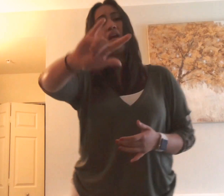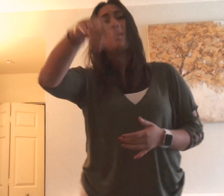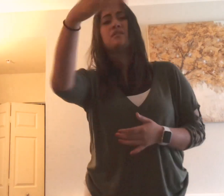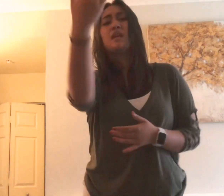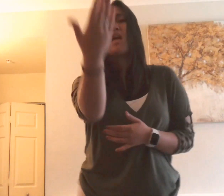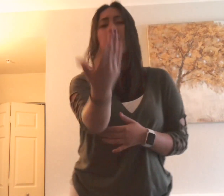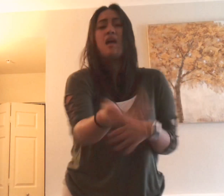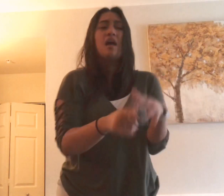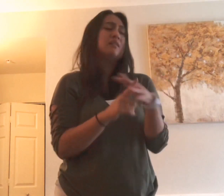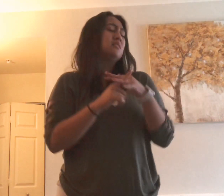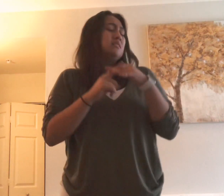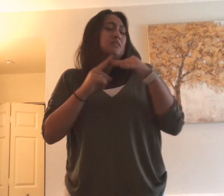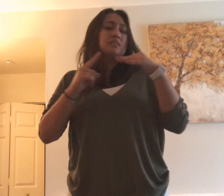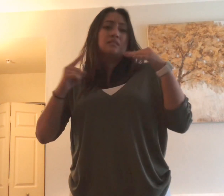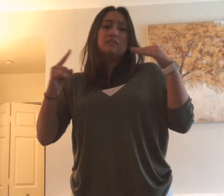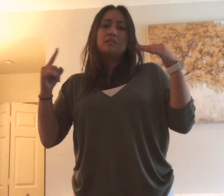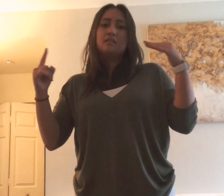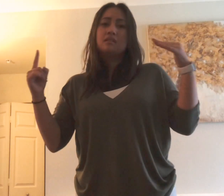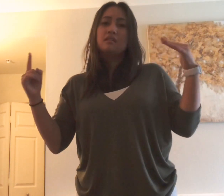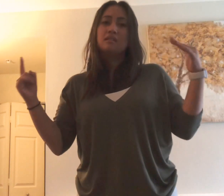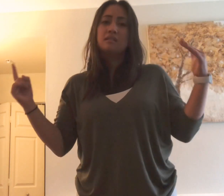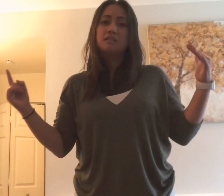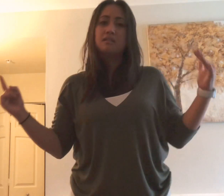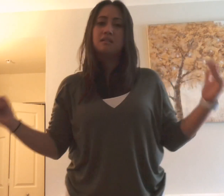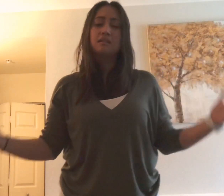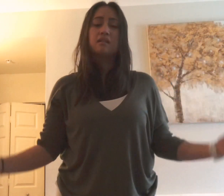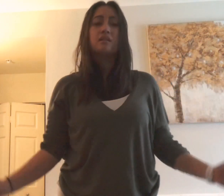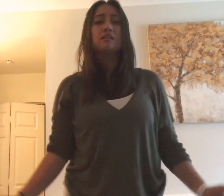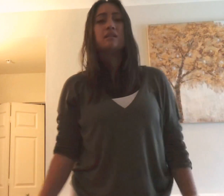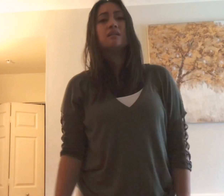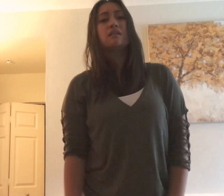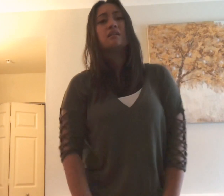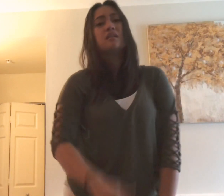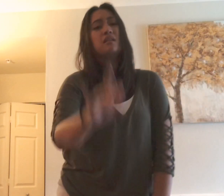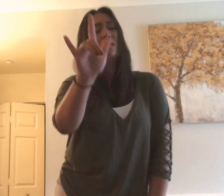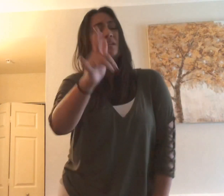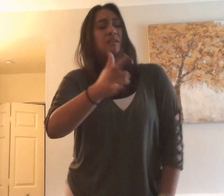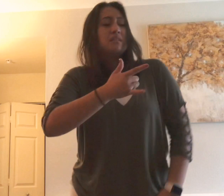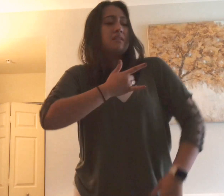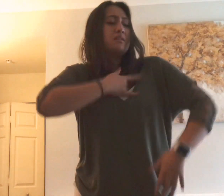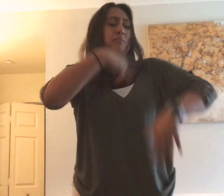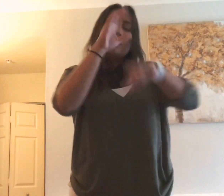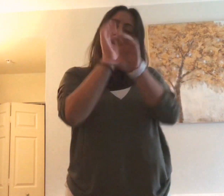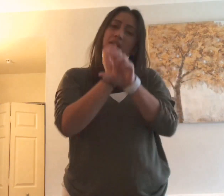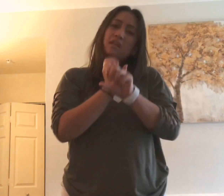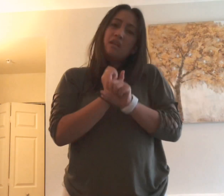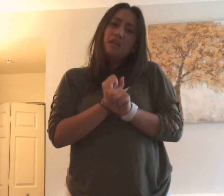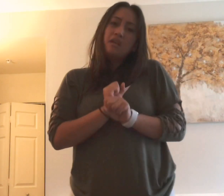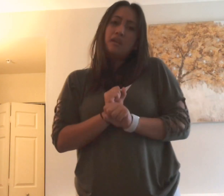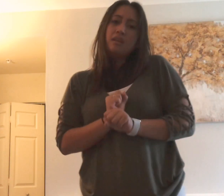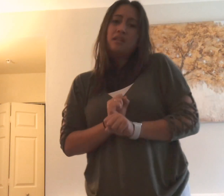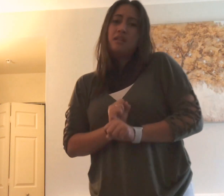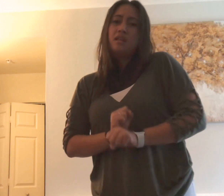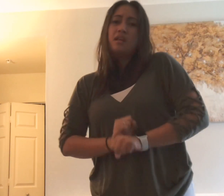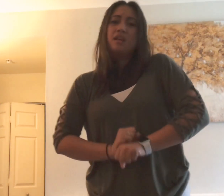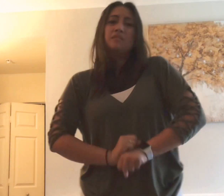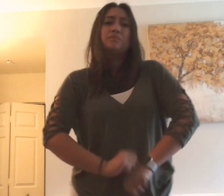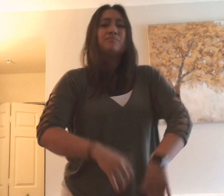down, and then you pulled the rug I was scared, I kinda used to being someone you loved But